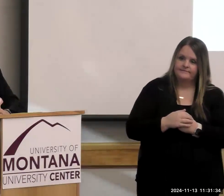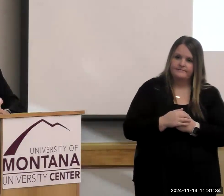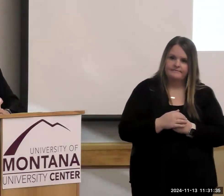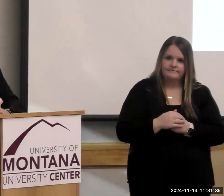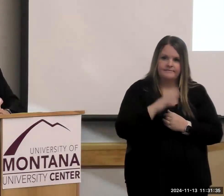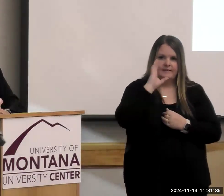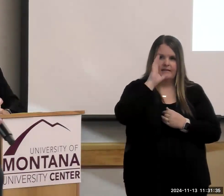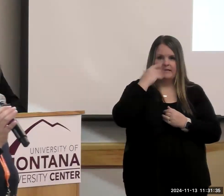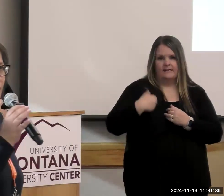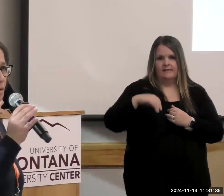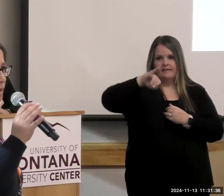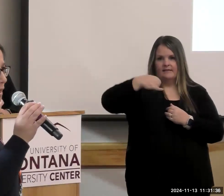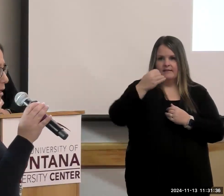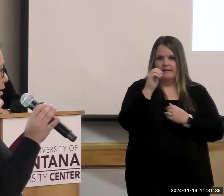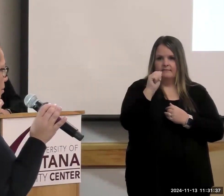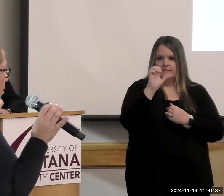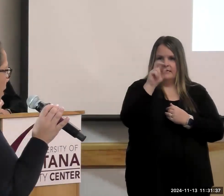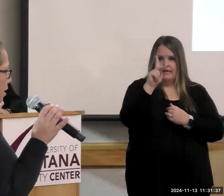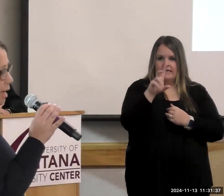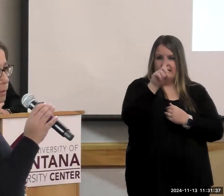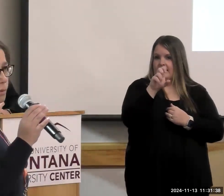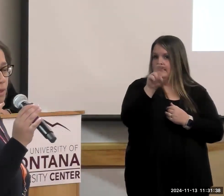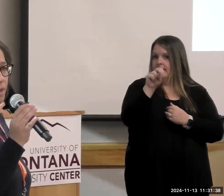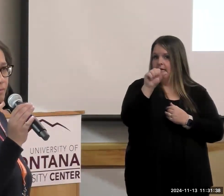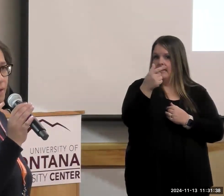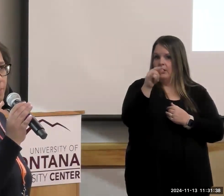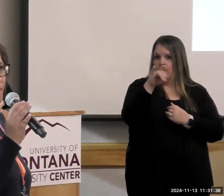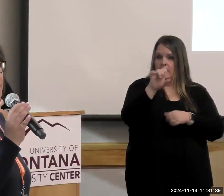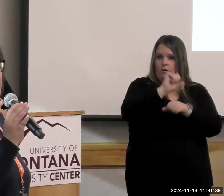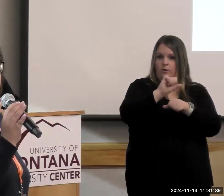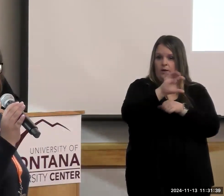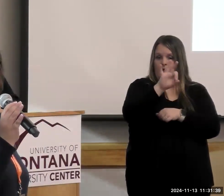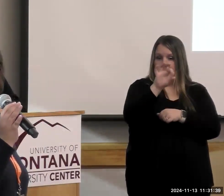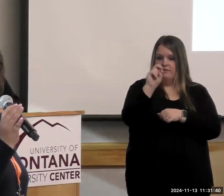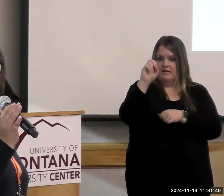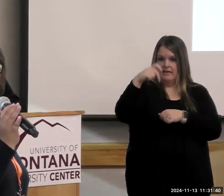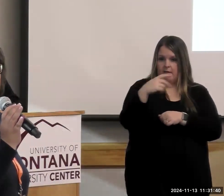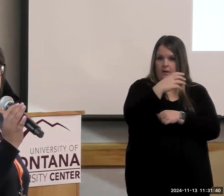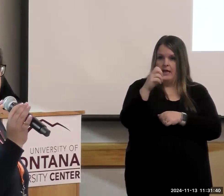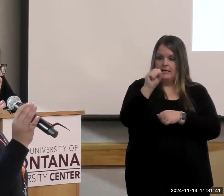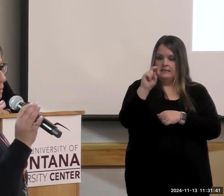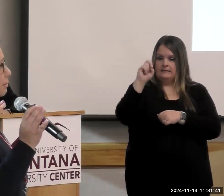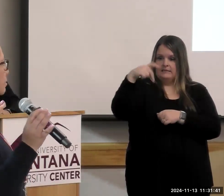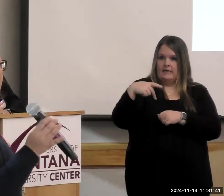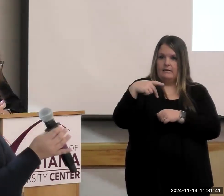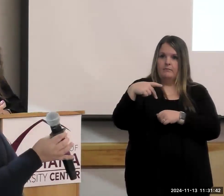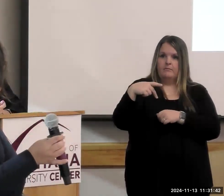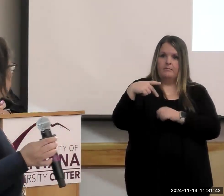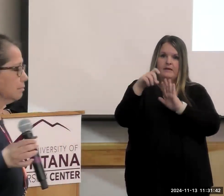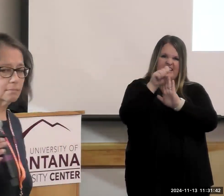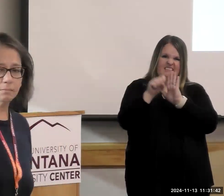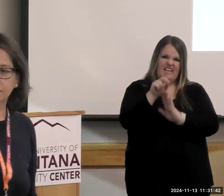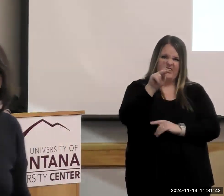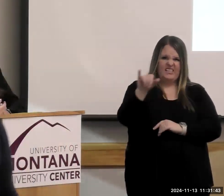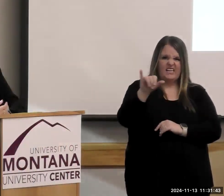And I'm Jackie Denagri, and I work with FNIP and SNAP in Kentucky. Okay,